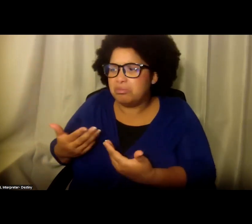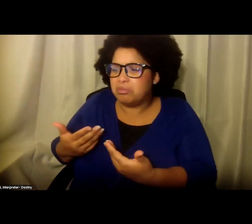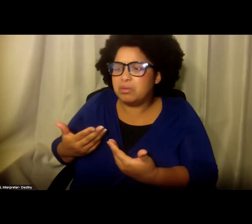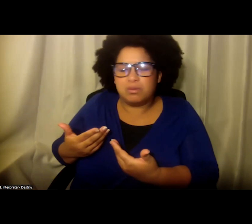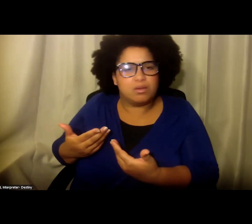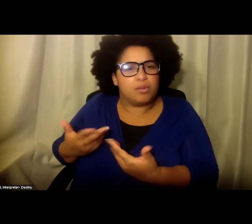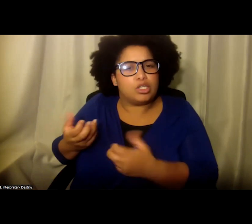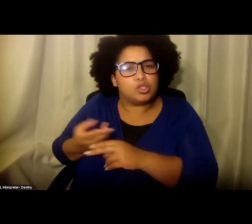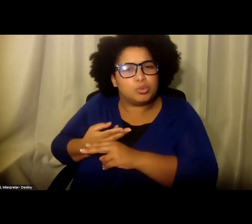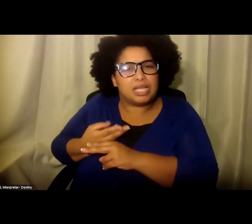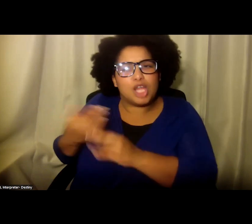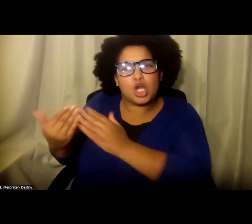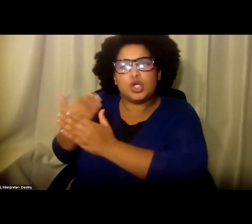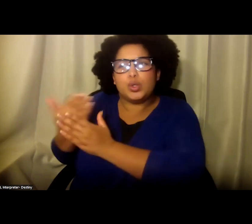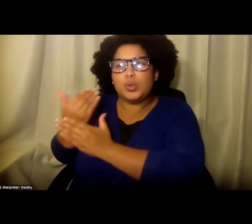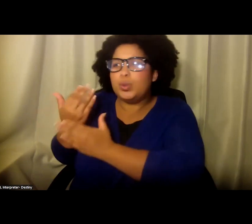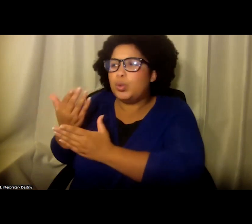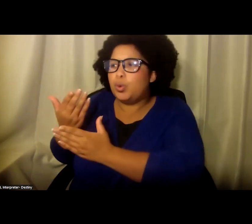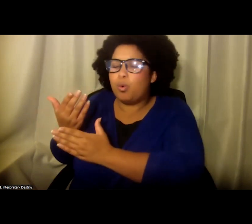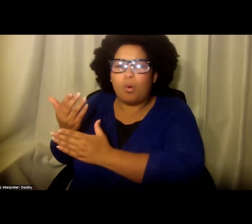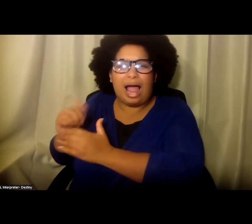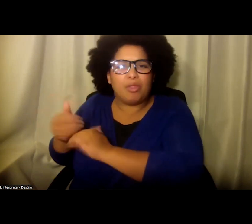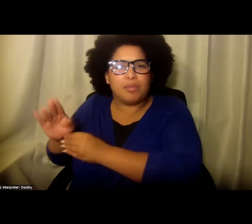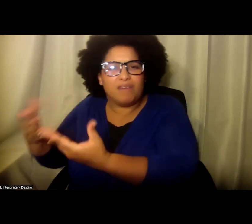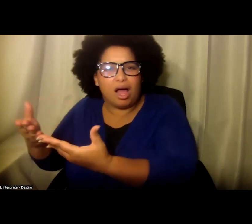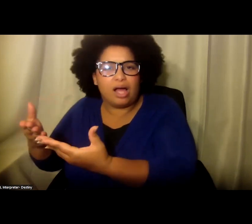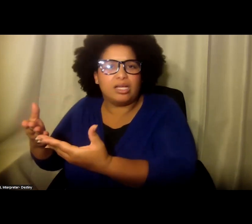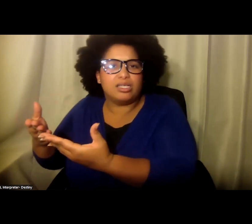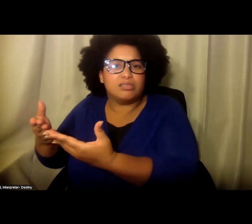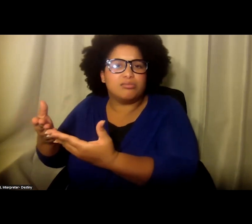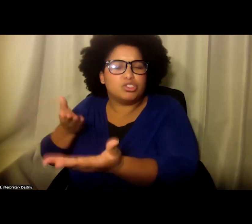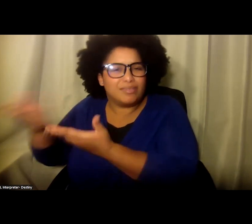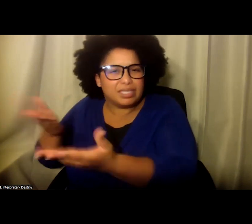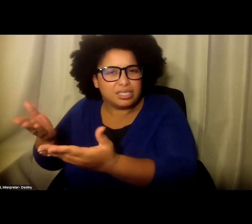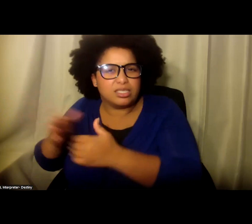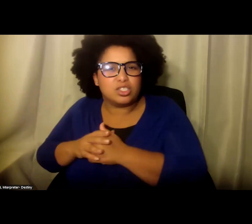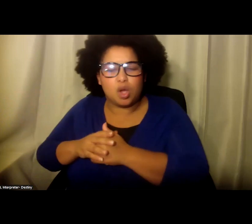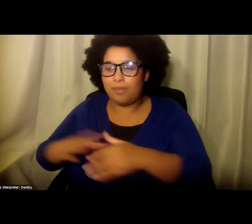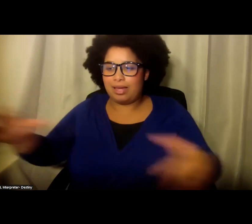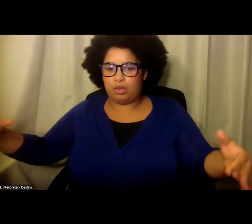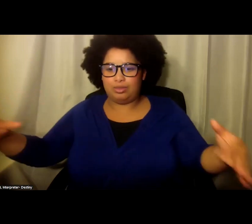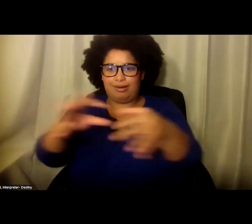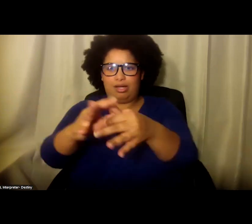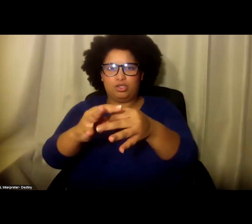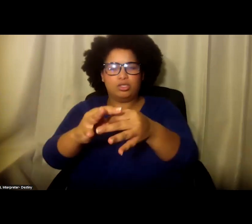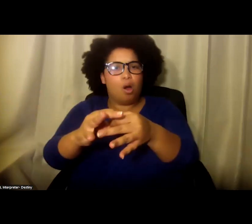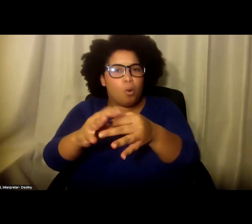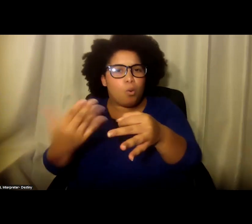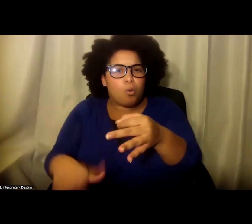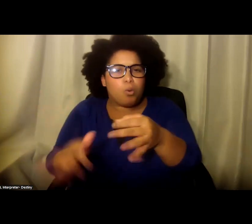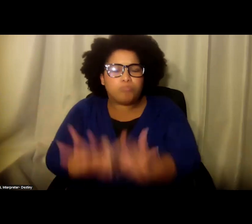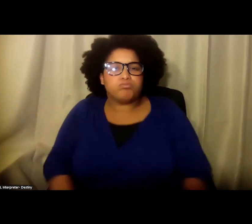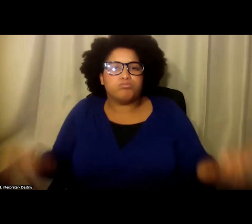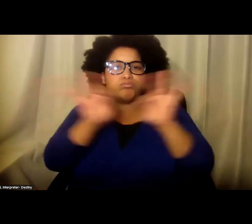kind of their new environment of delivering services. And so making those connections was extremely invaluable.